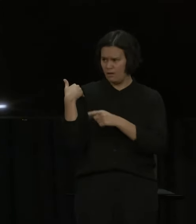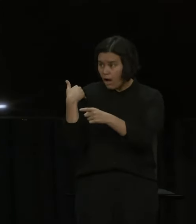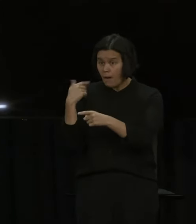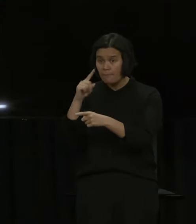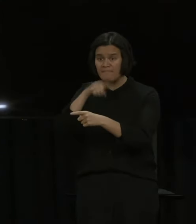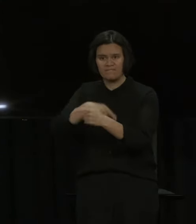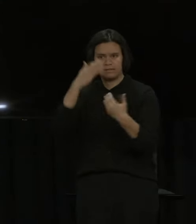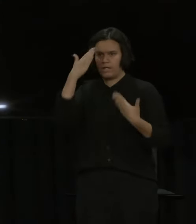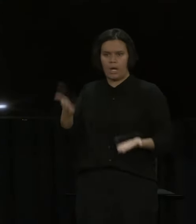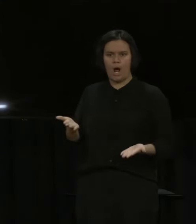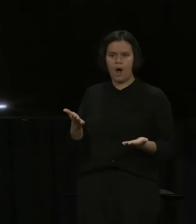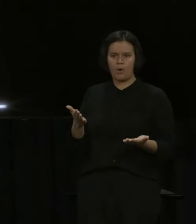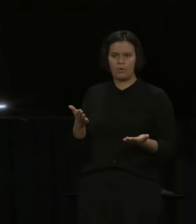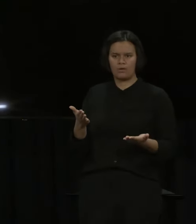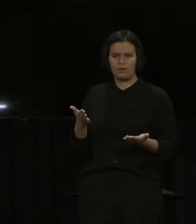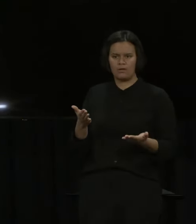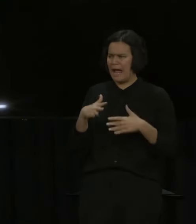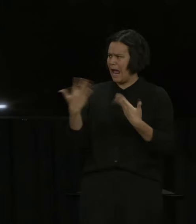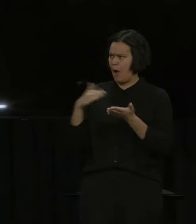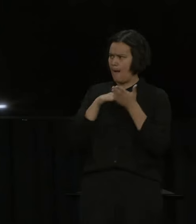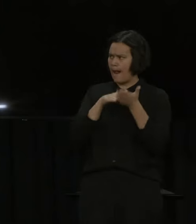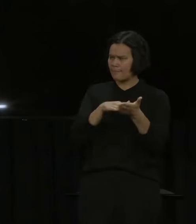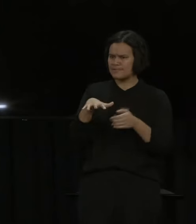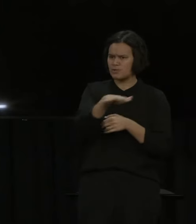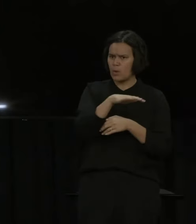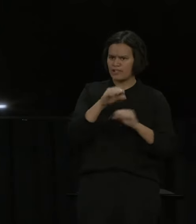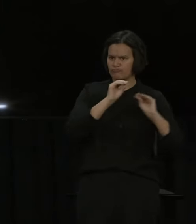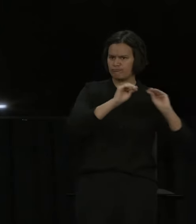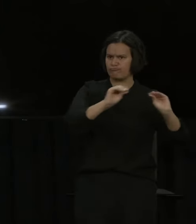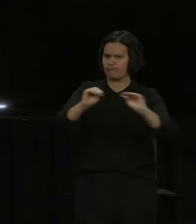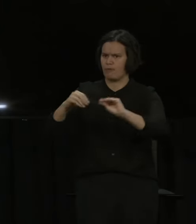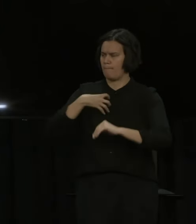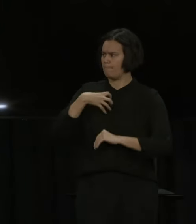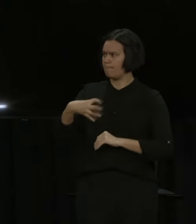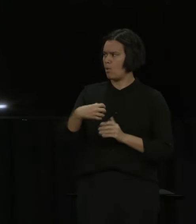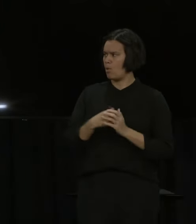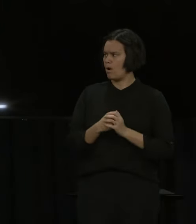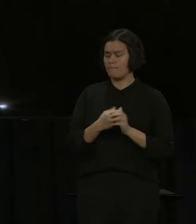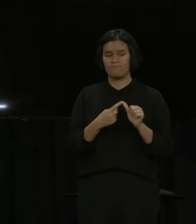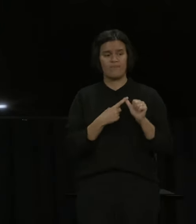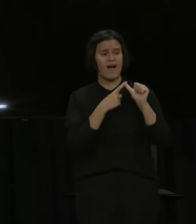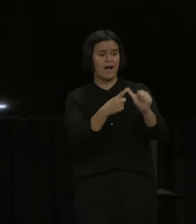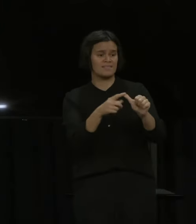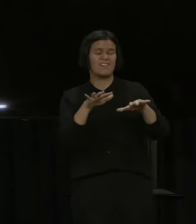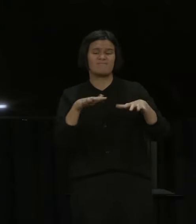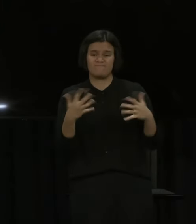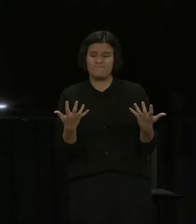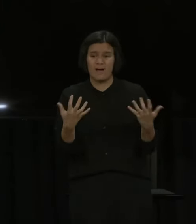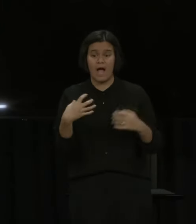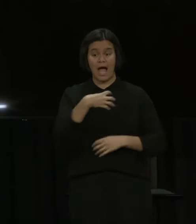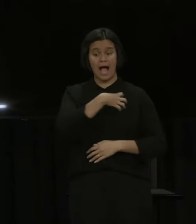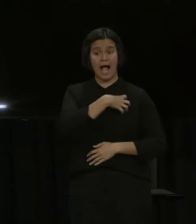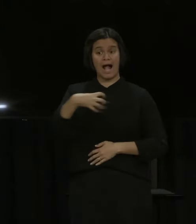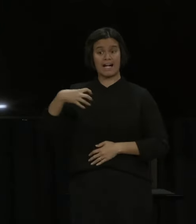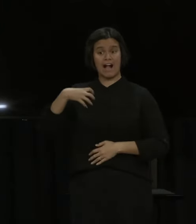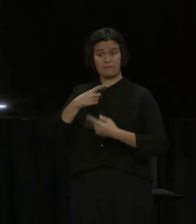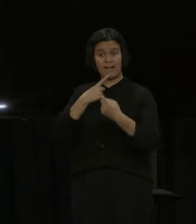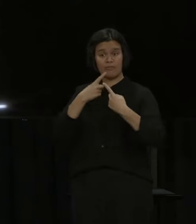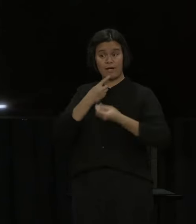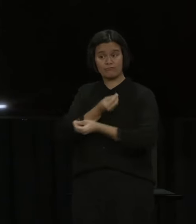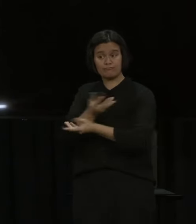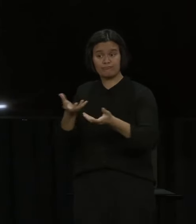we're doing what we can reasonably do and unfortunately misinformation tends to spread through networks that the government doesn't have access to